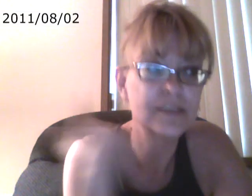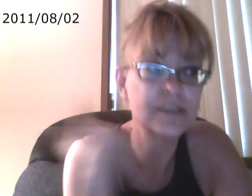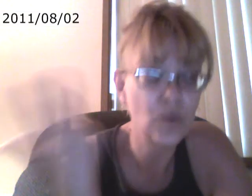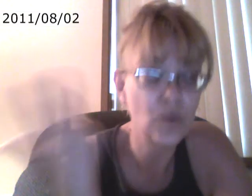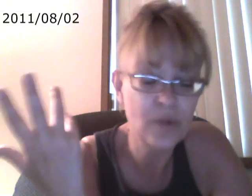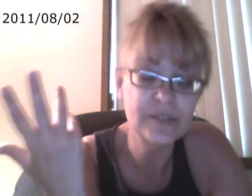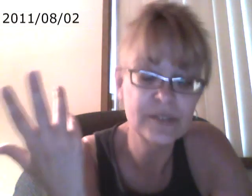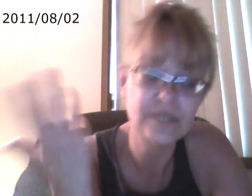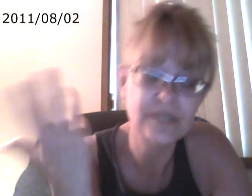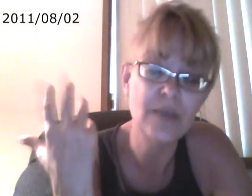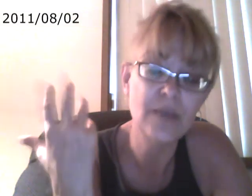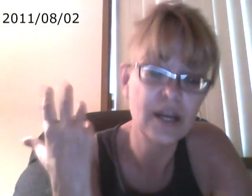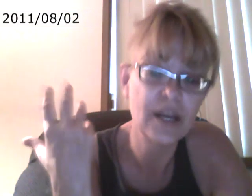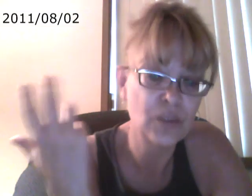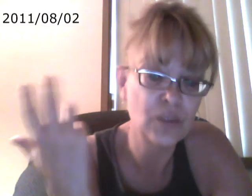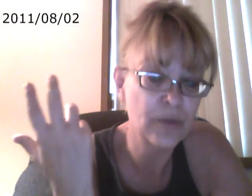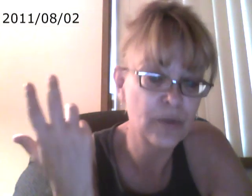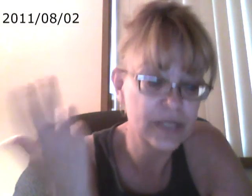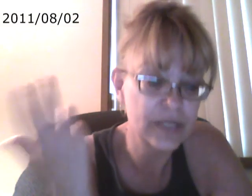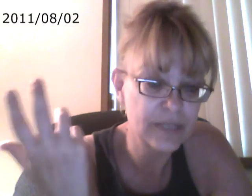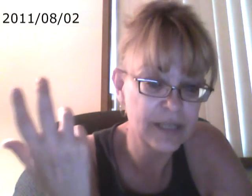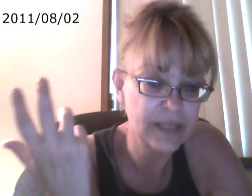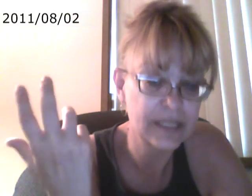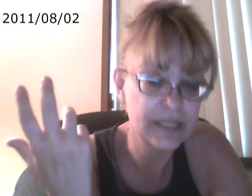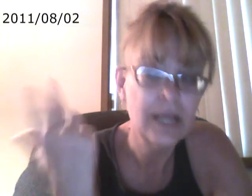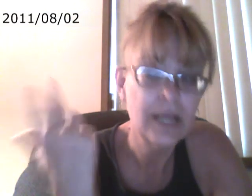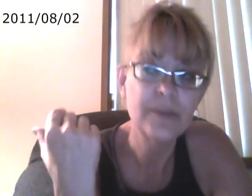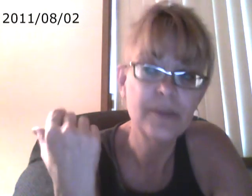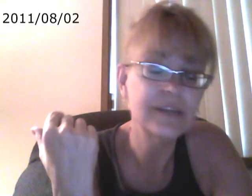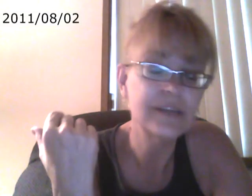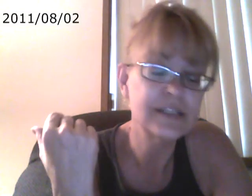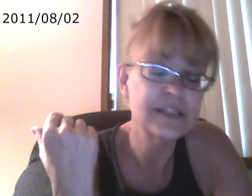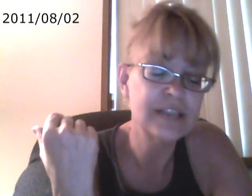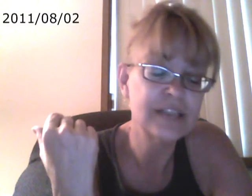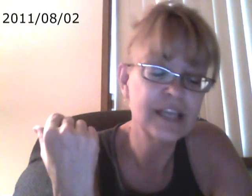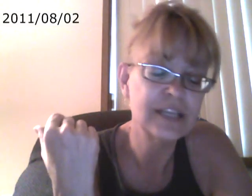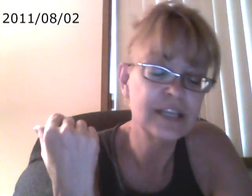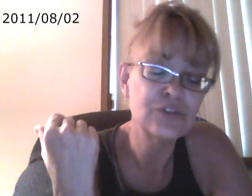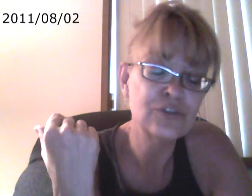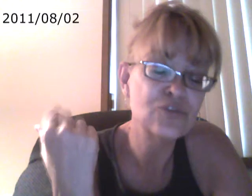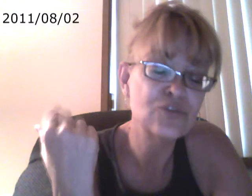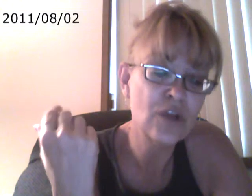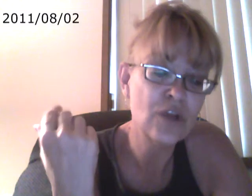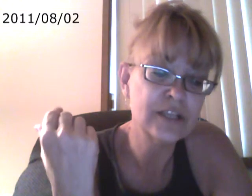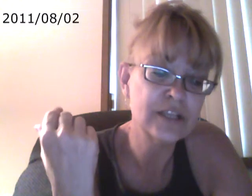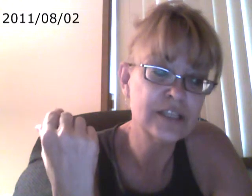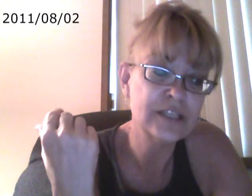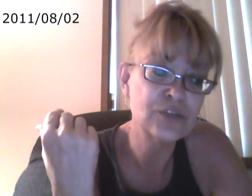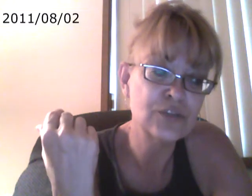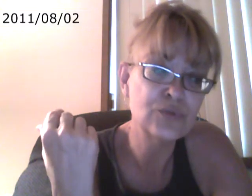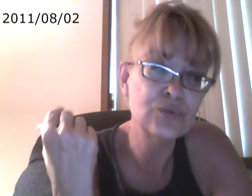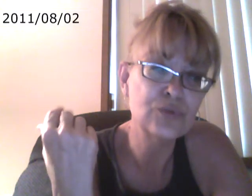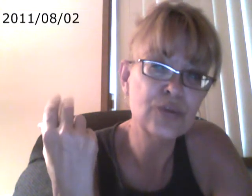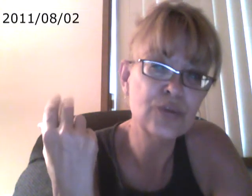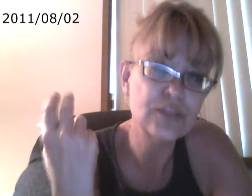a corrupt system and I don't want to participate in it. But the thing is, is that you're strongest. You transform